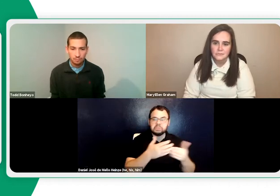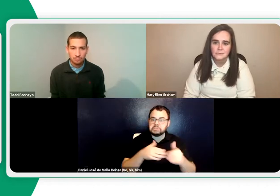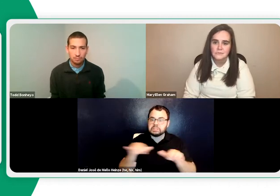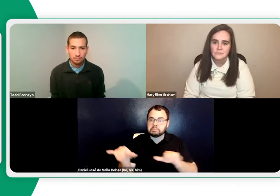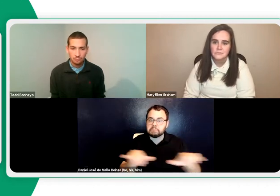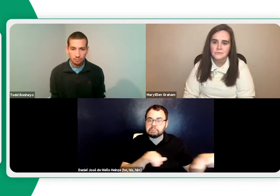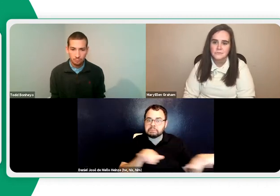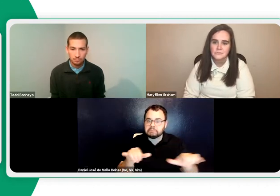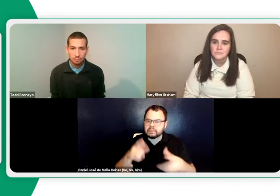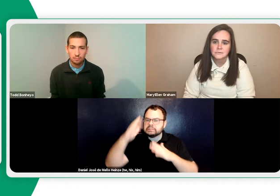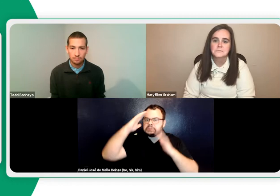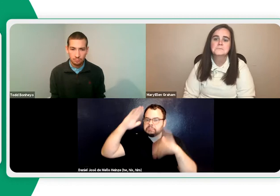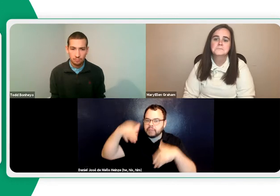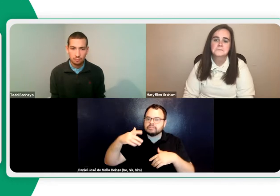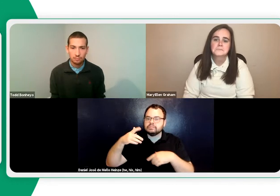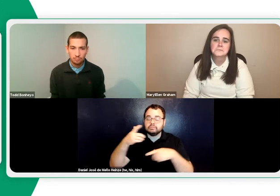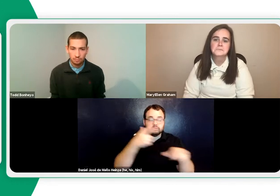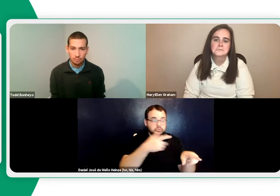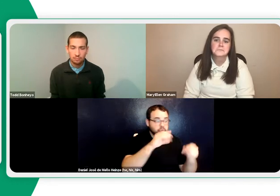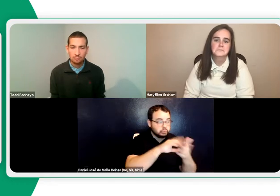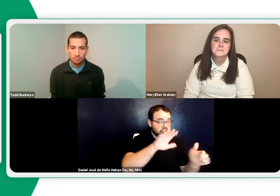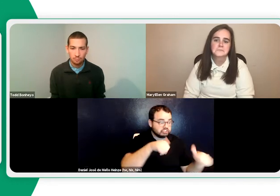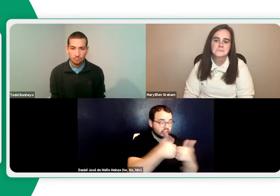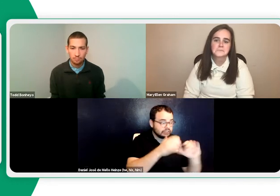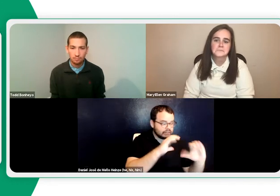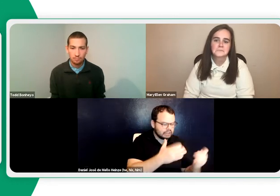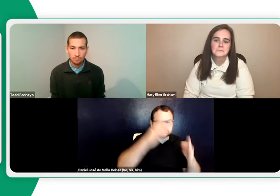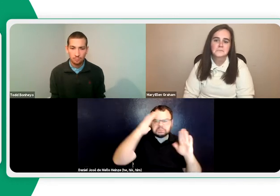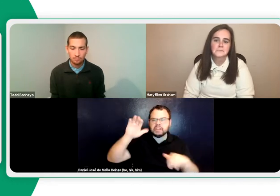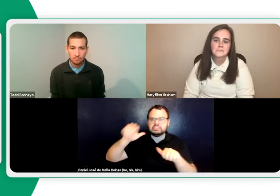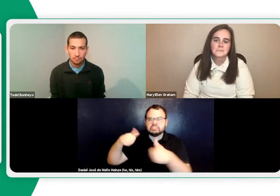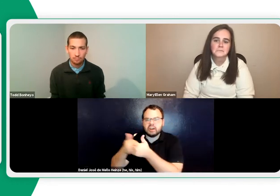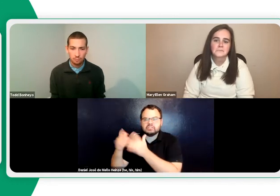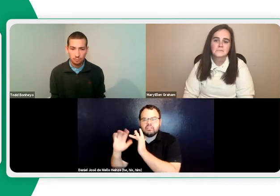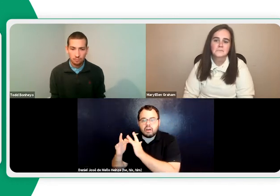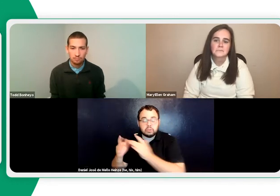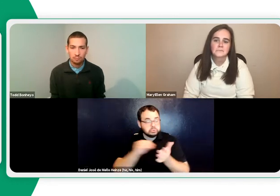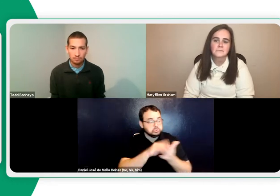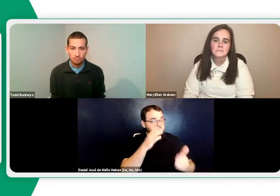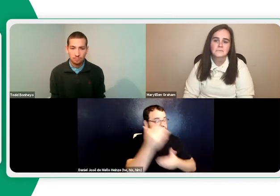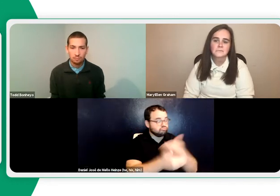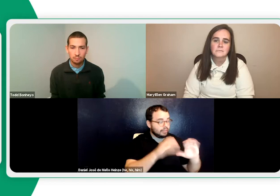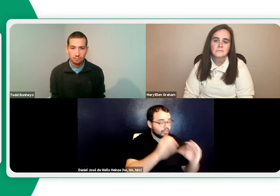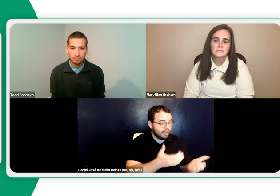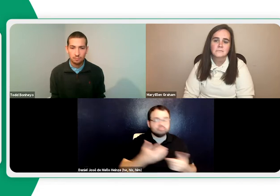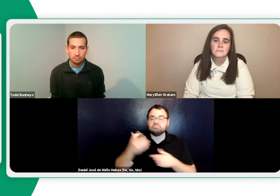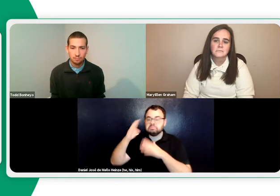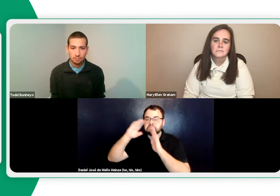staying on task. But I would say that behaviors stay mostly the same, whether they're in person or